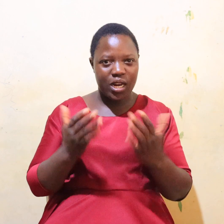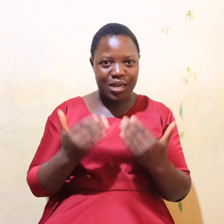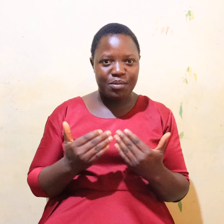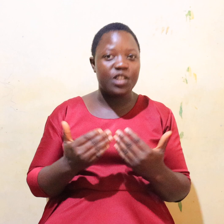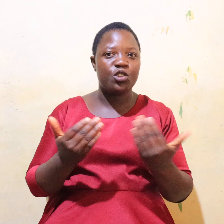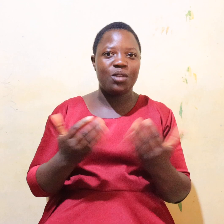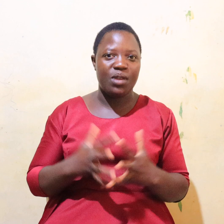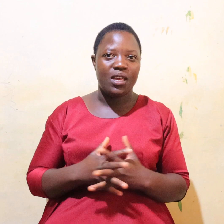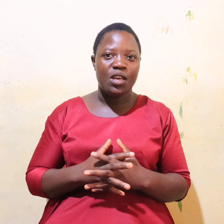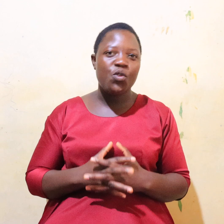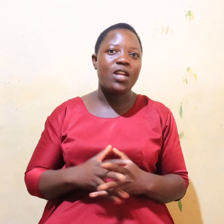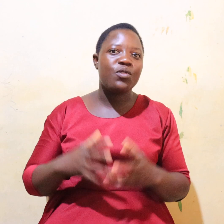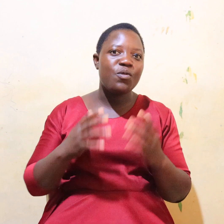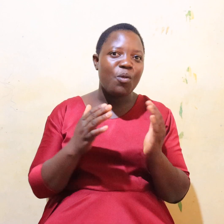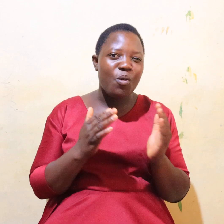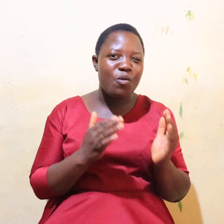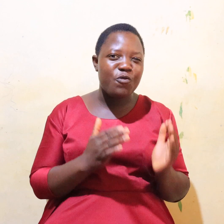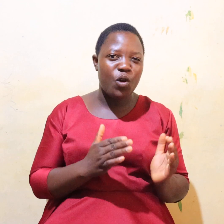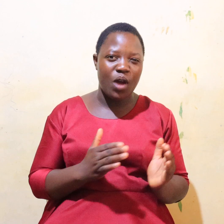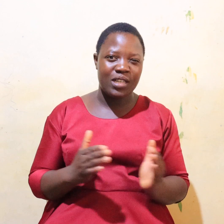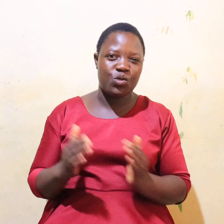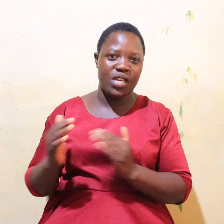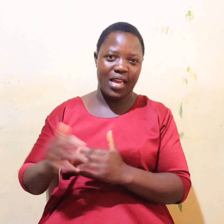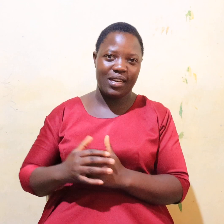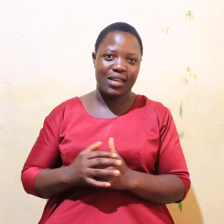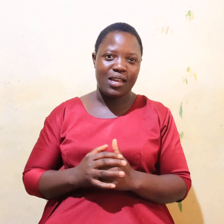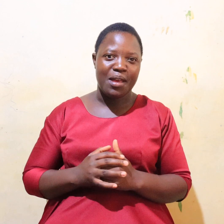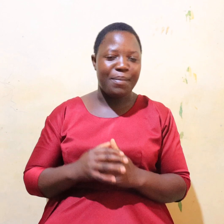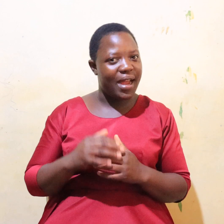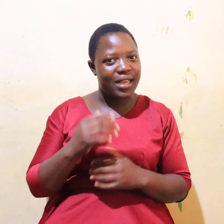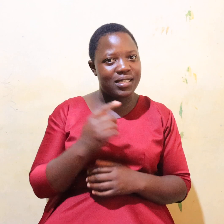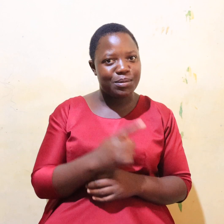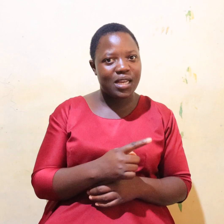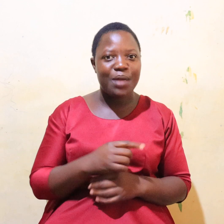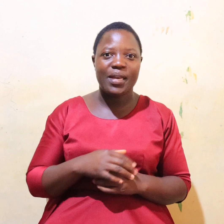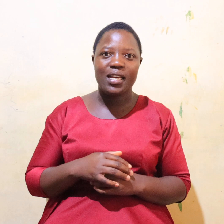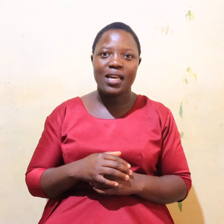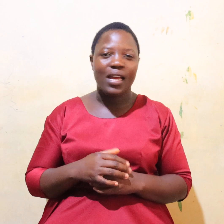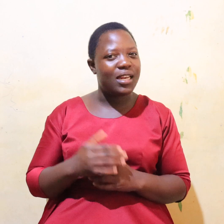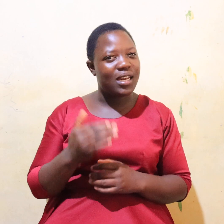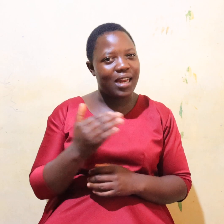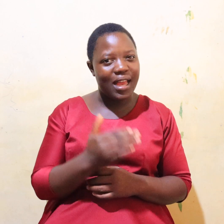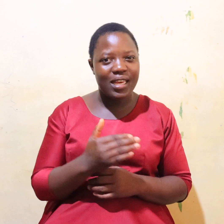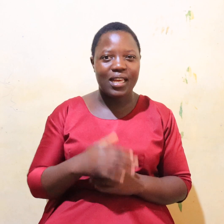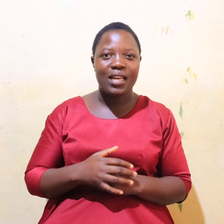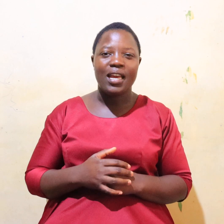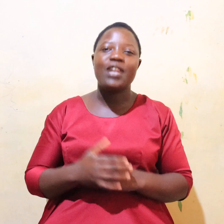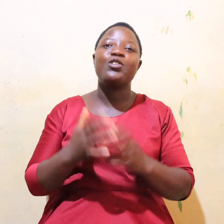welcome and join me. You can even follow us to the end by subscribing and liking and even